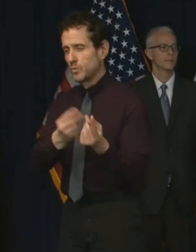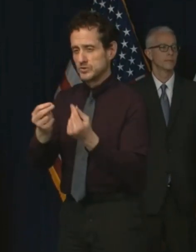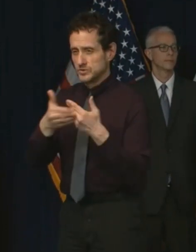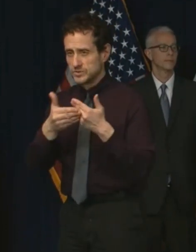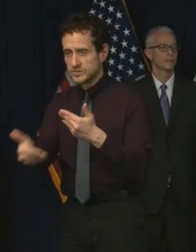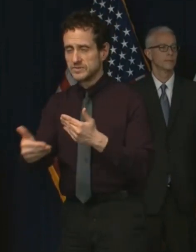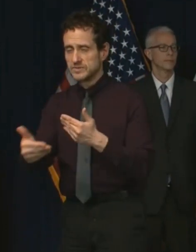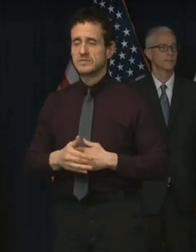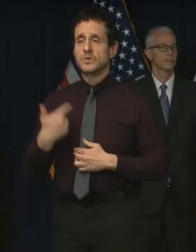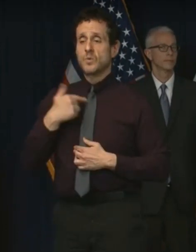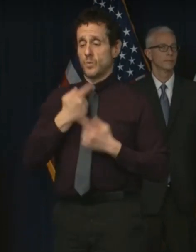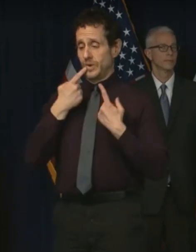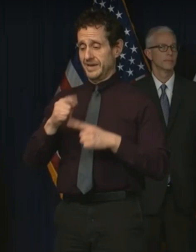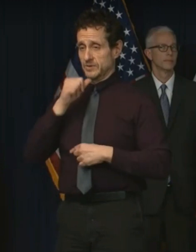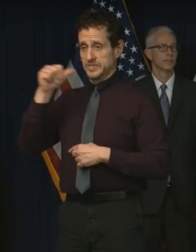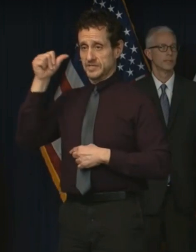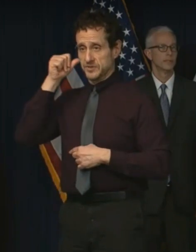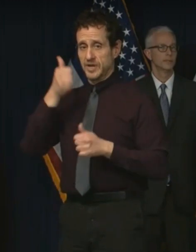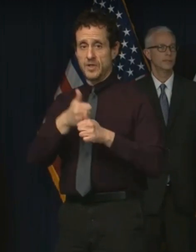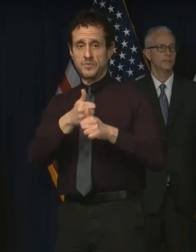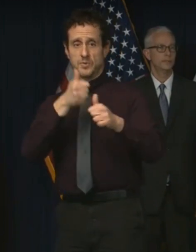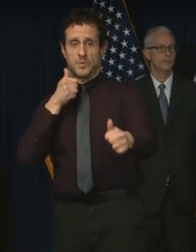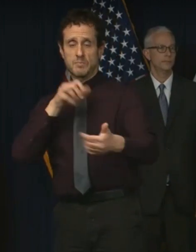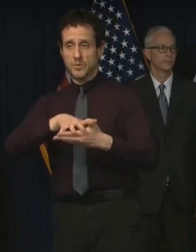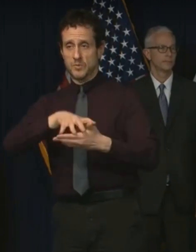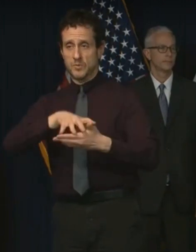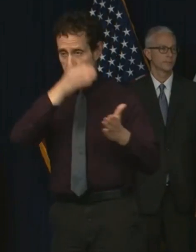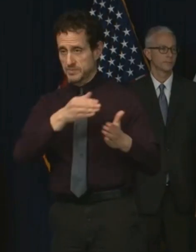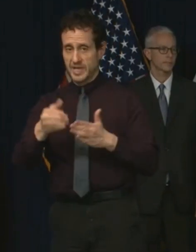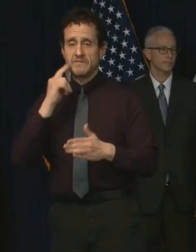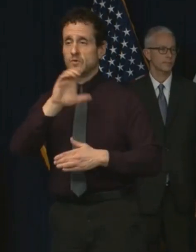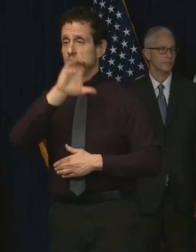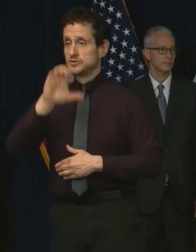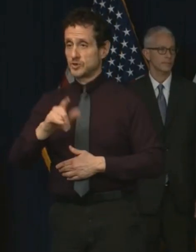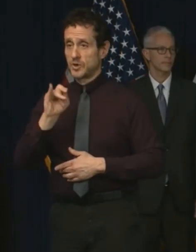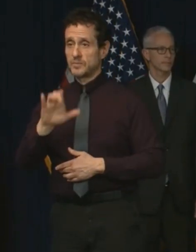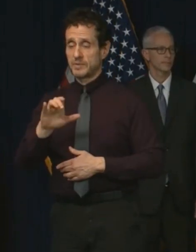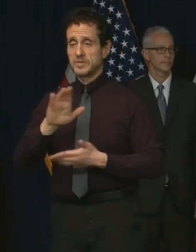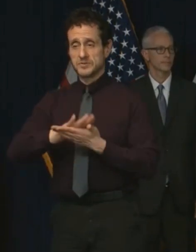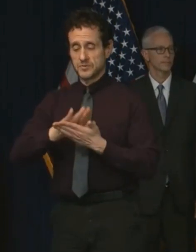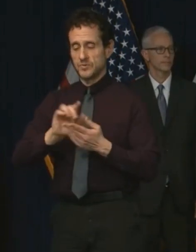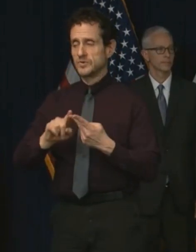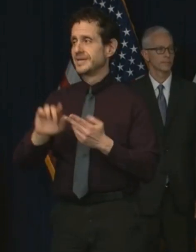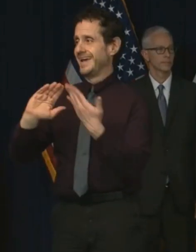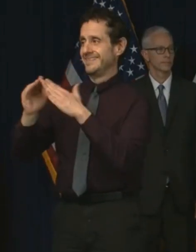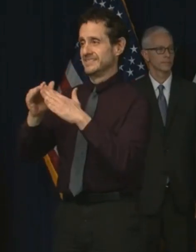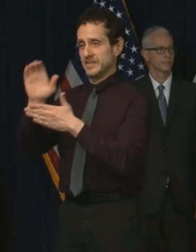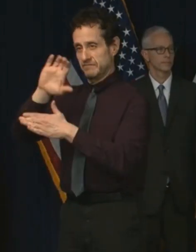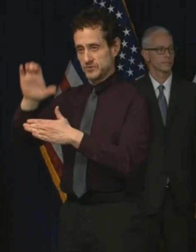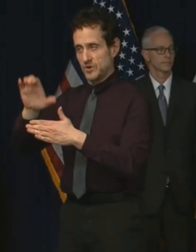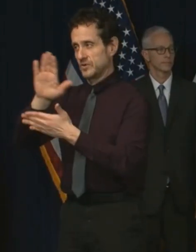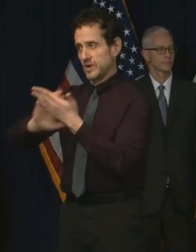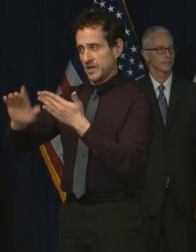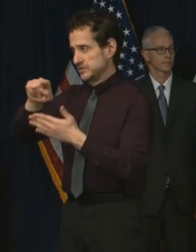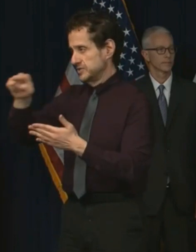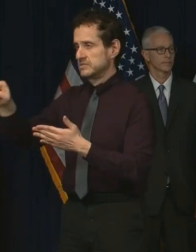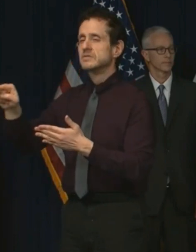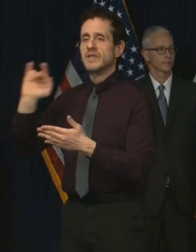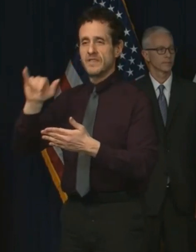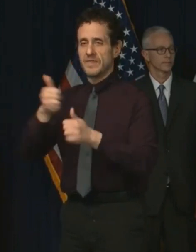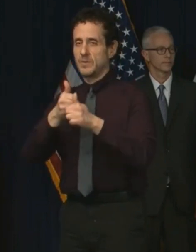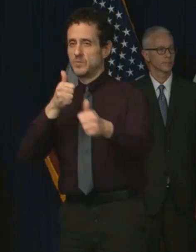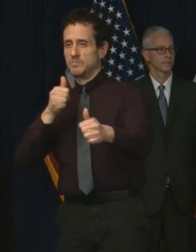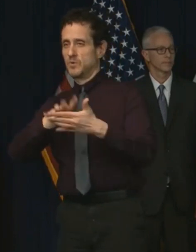announced yesterday, the remote learning plans of both the Chicago public schools and city colleges will continue as planned